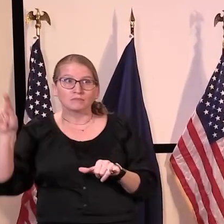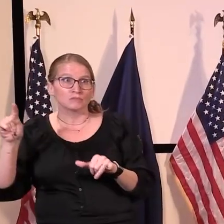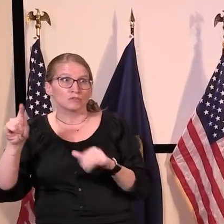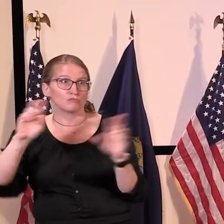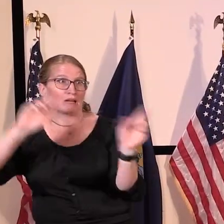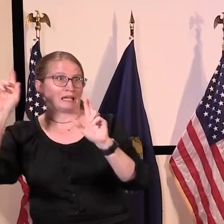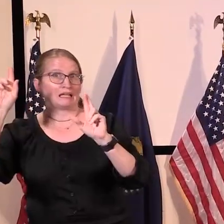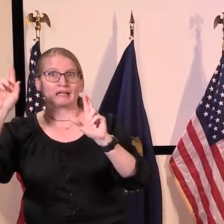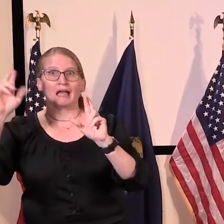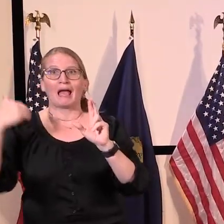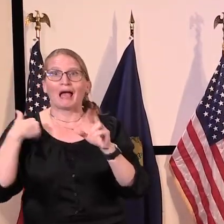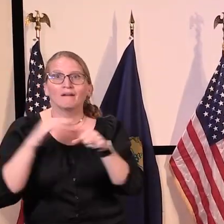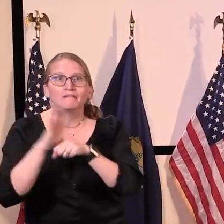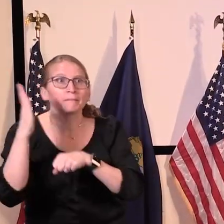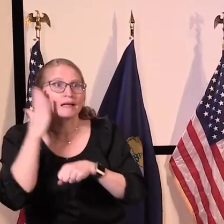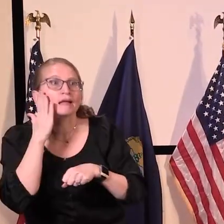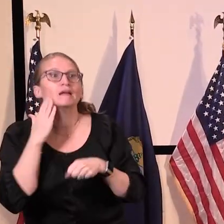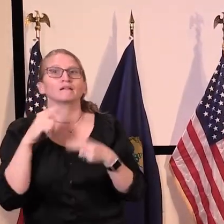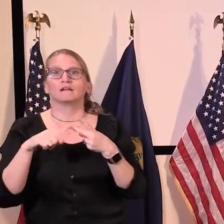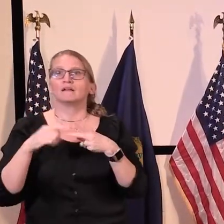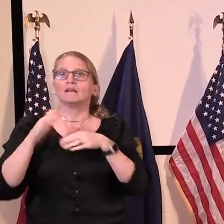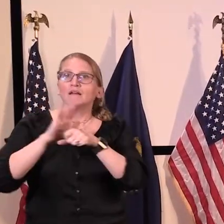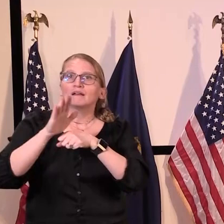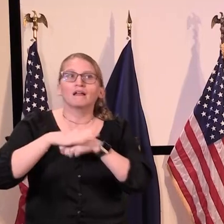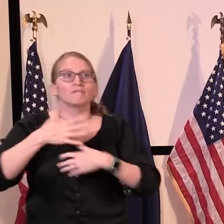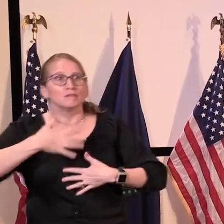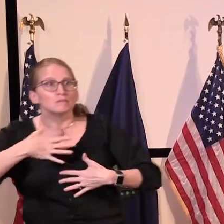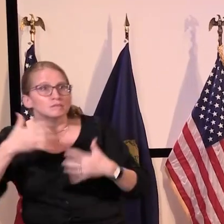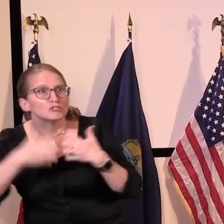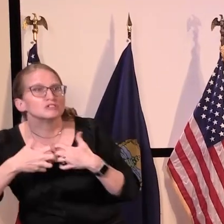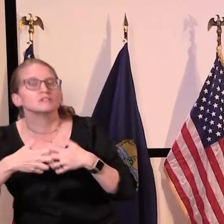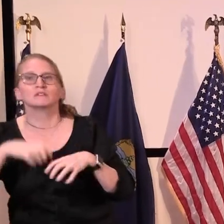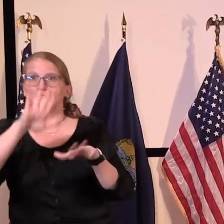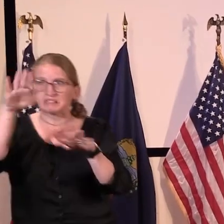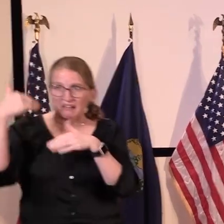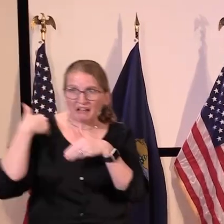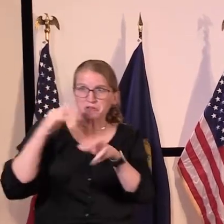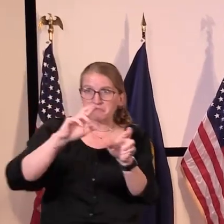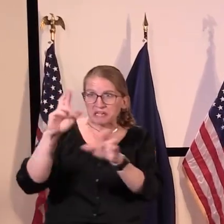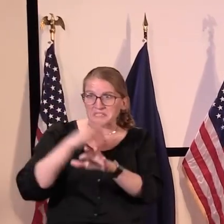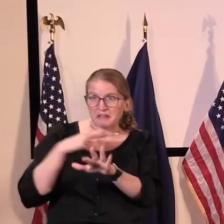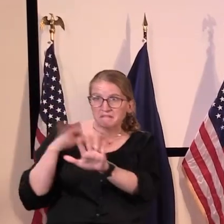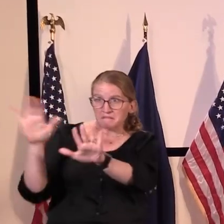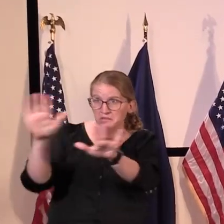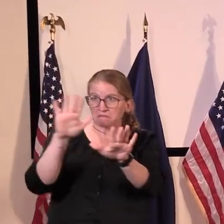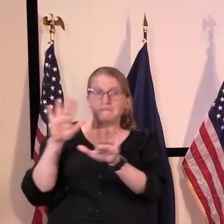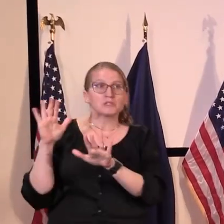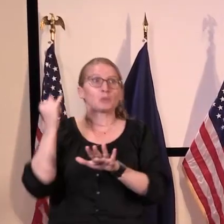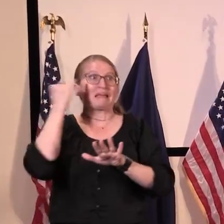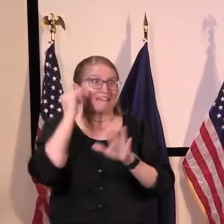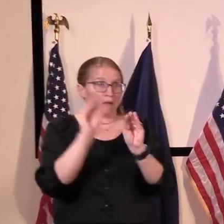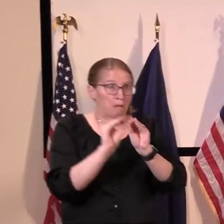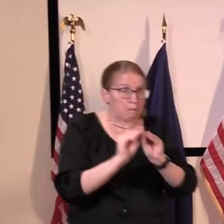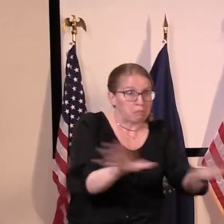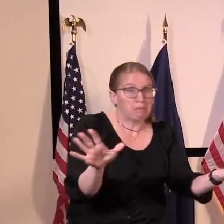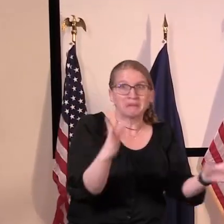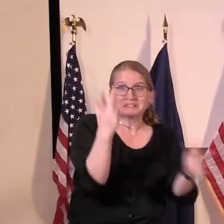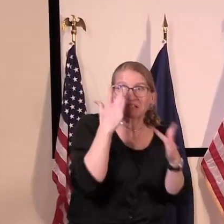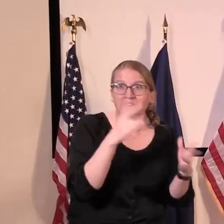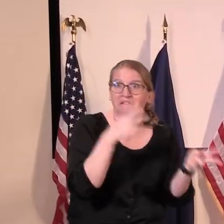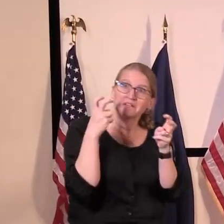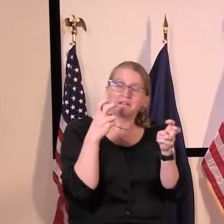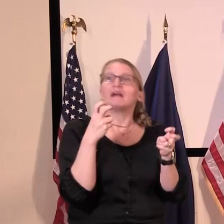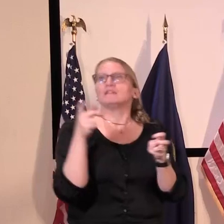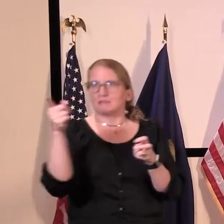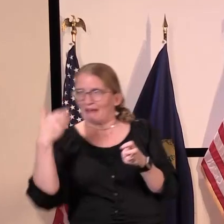to fight outbreaks as they happen and we have the capacity to treat COVID patients. Third, we'll continue to